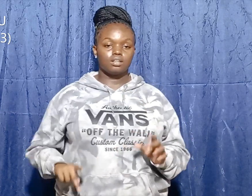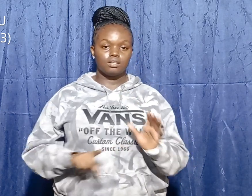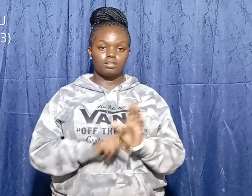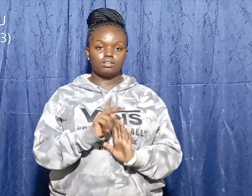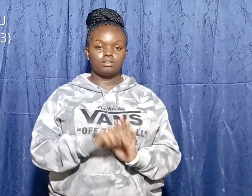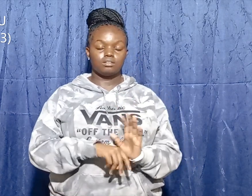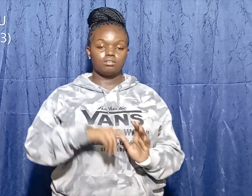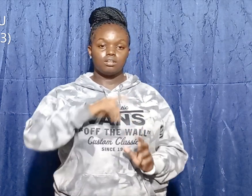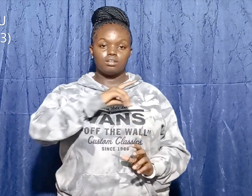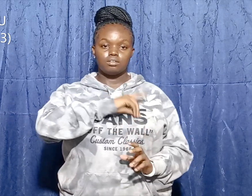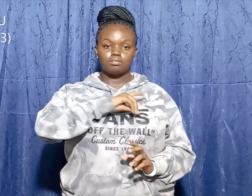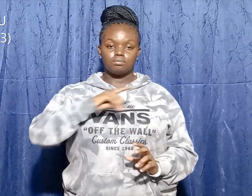I serve you.